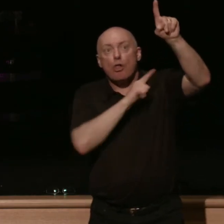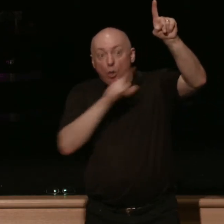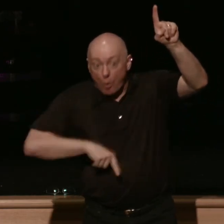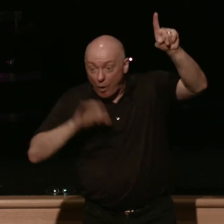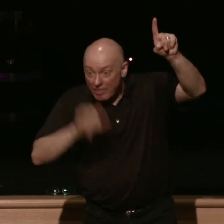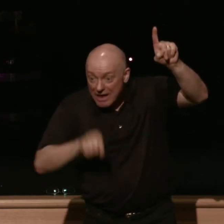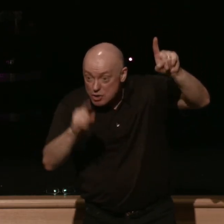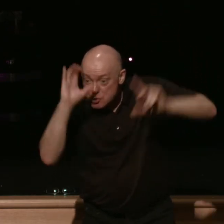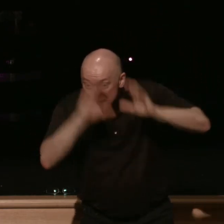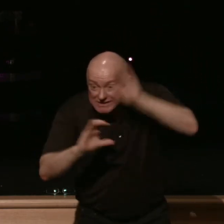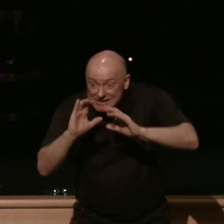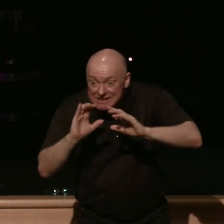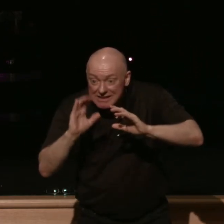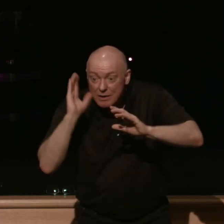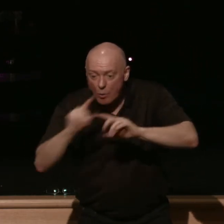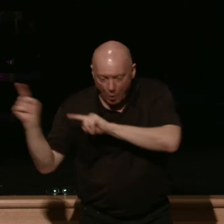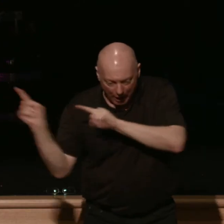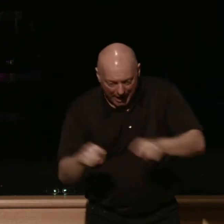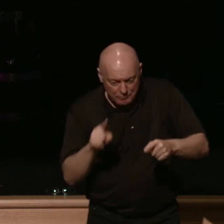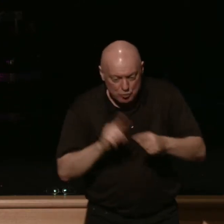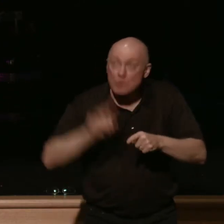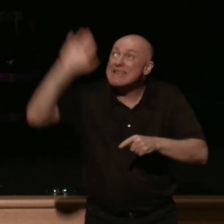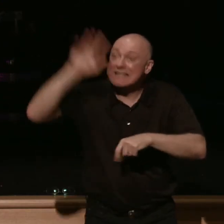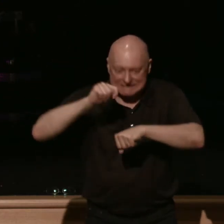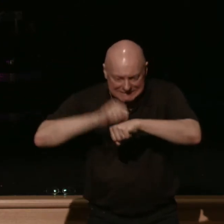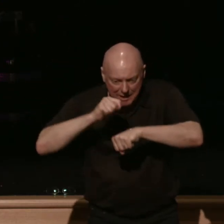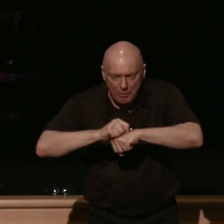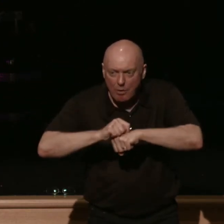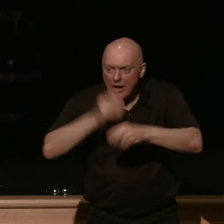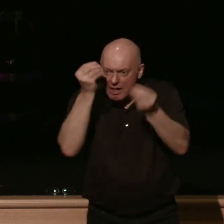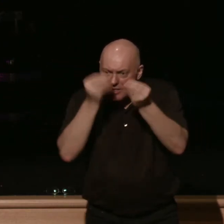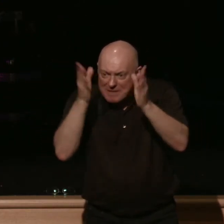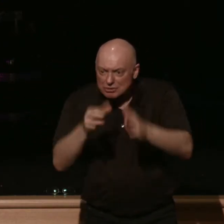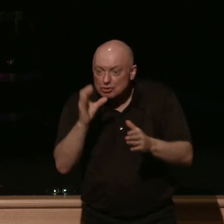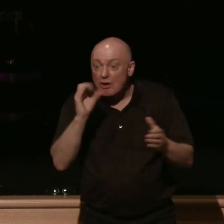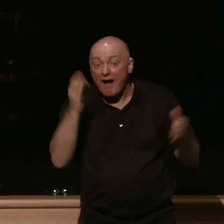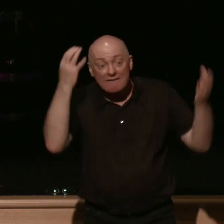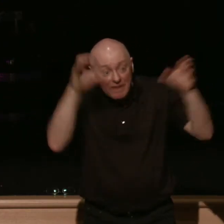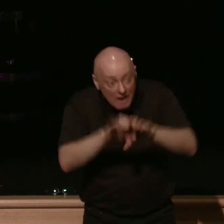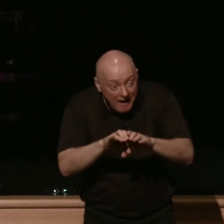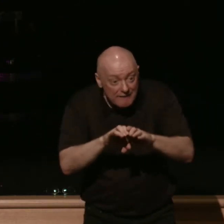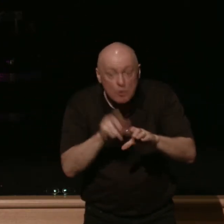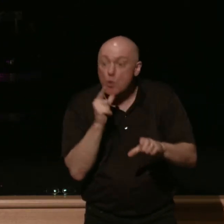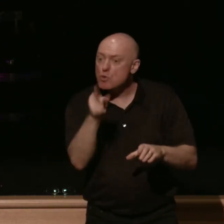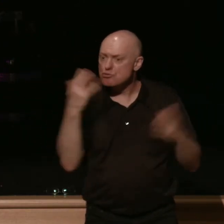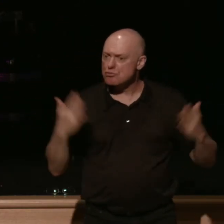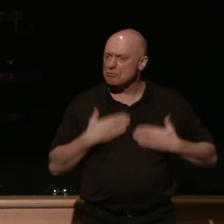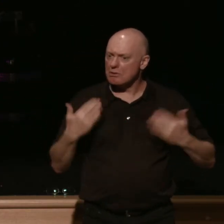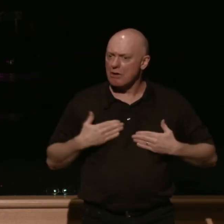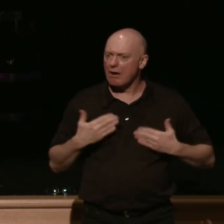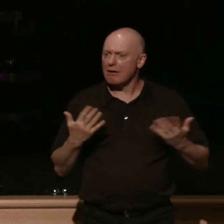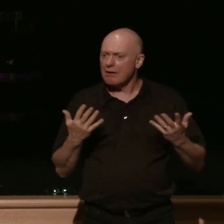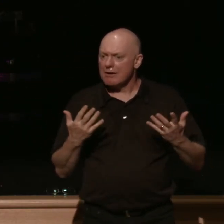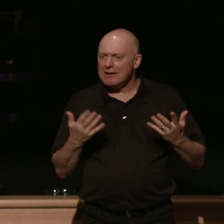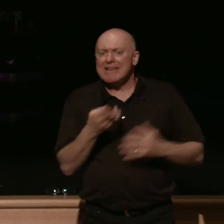will suddenly come to his temple and the messenger of the covenant in whom you delight behold he is coming